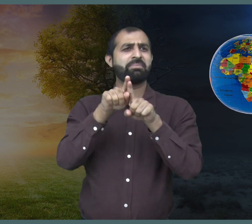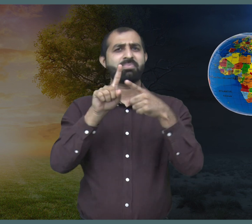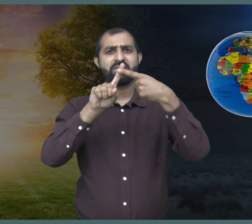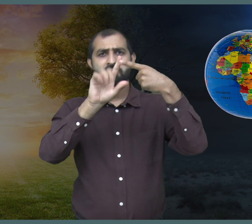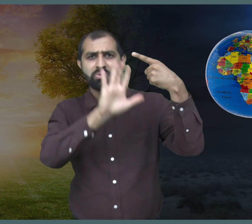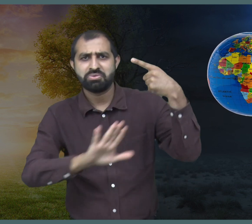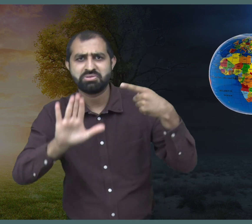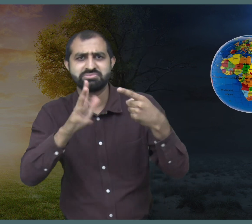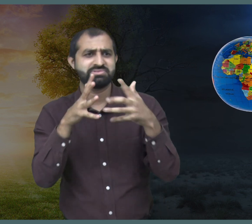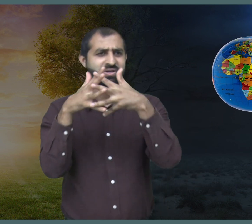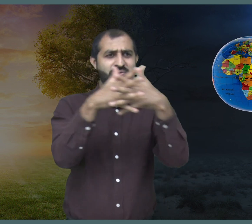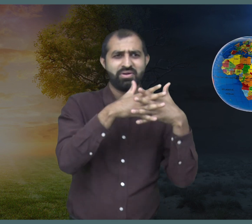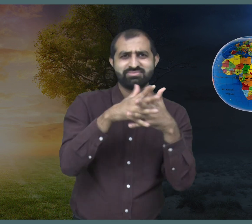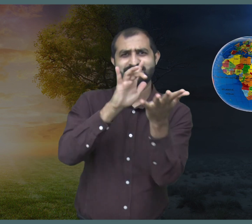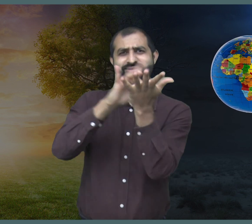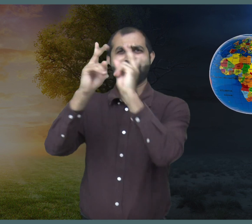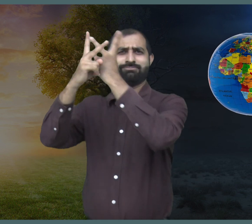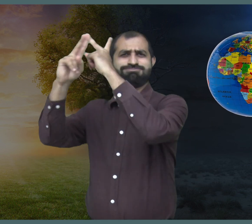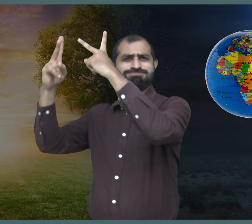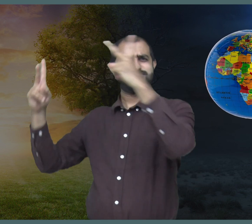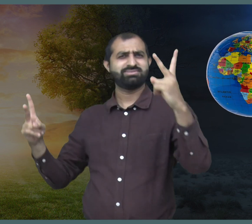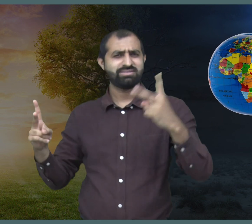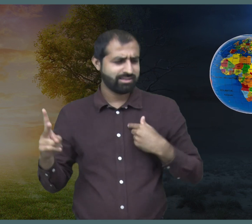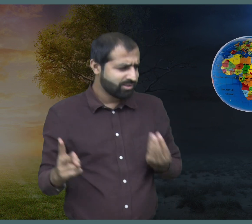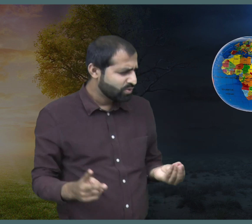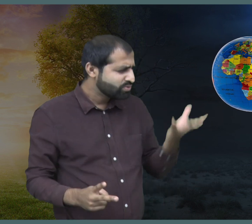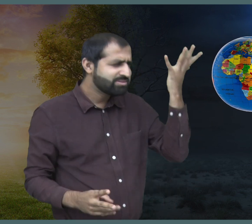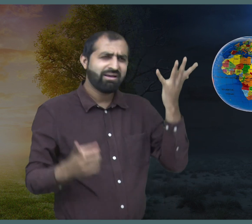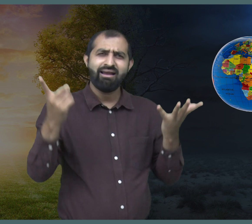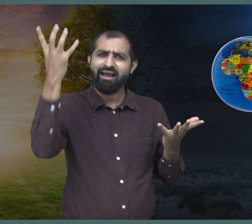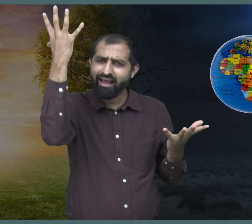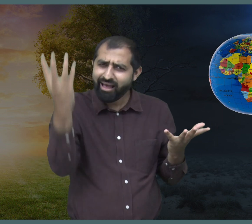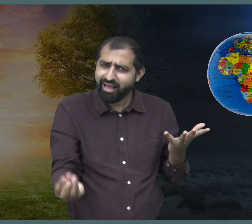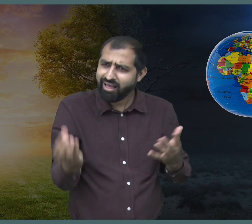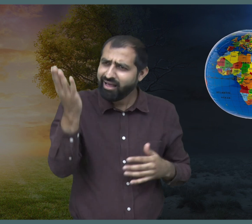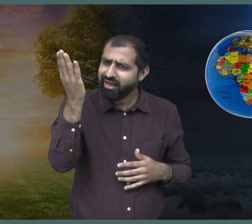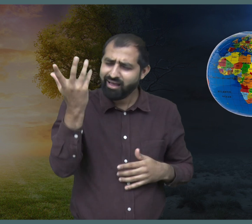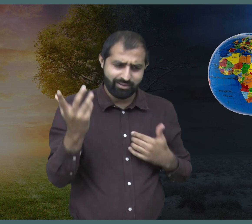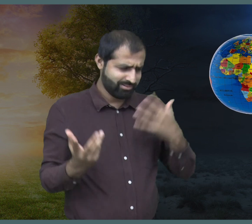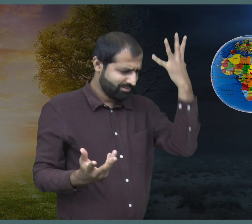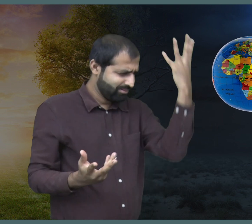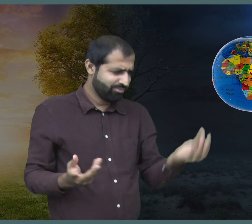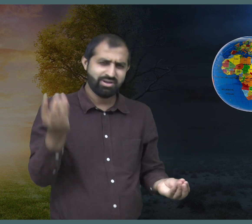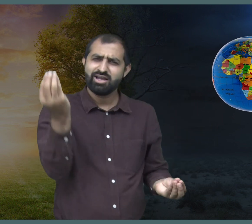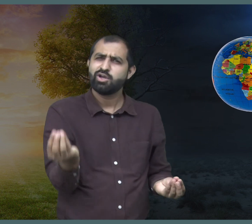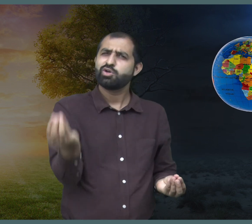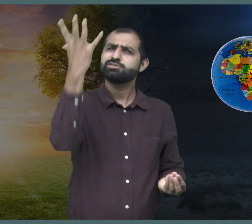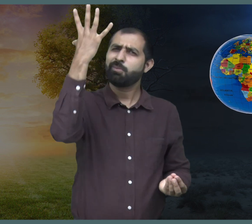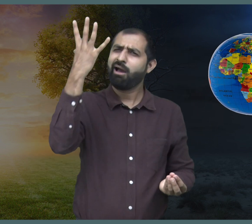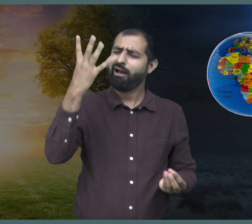Have you ever wondered why some parts of the world have daylight, meanwhile others are in night